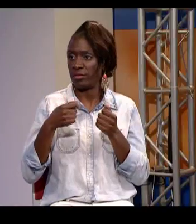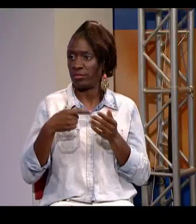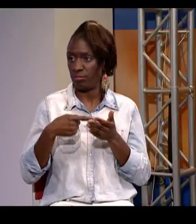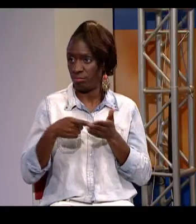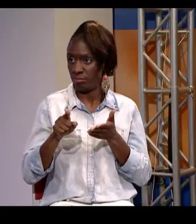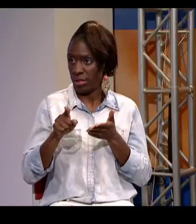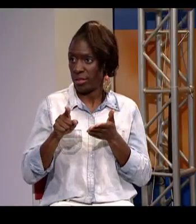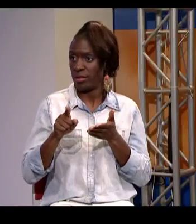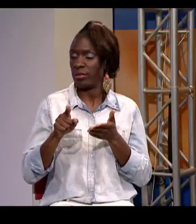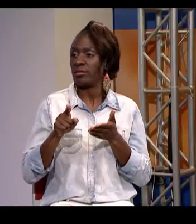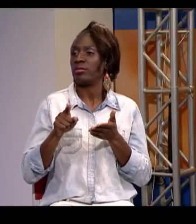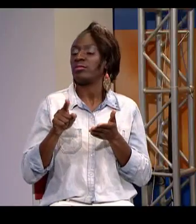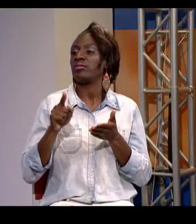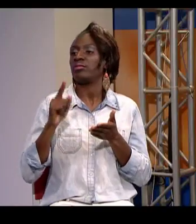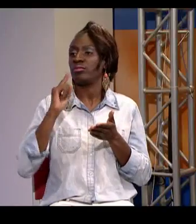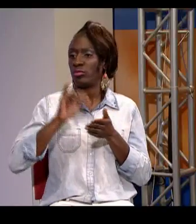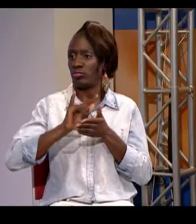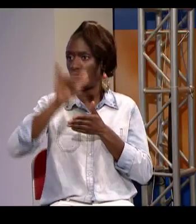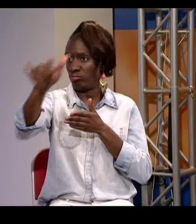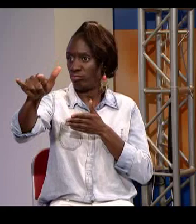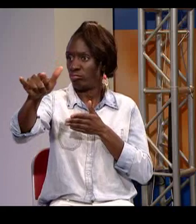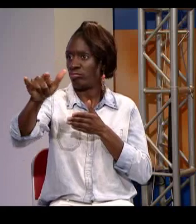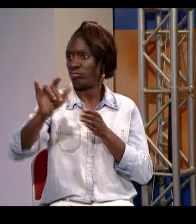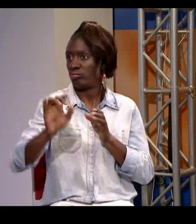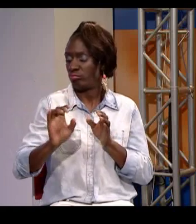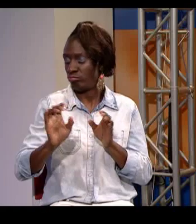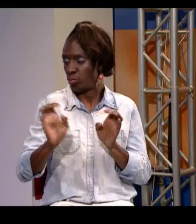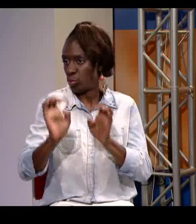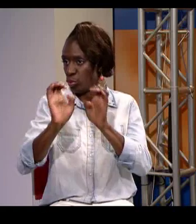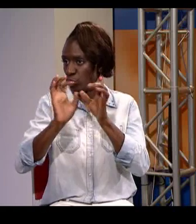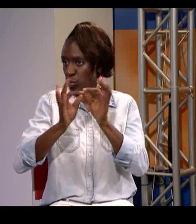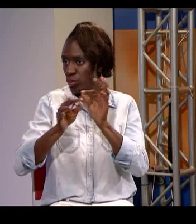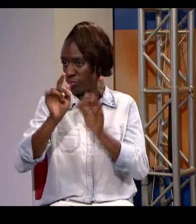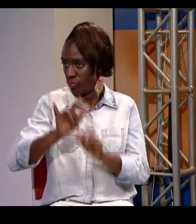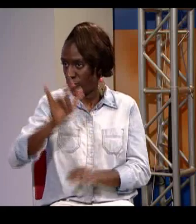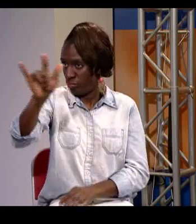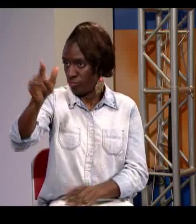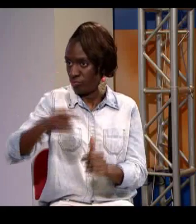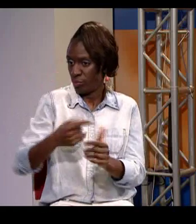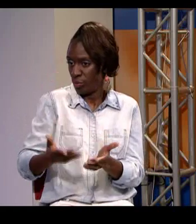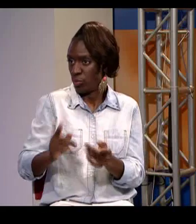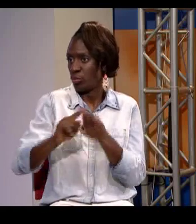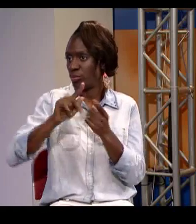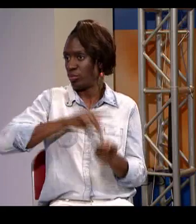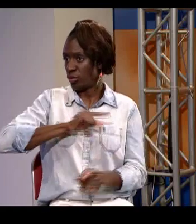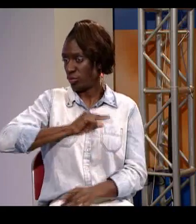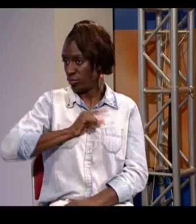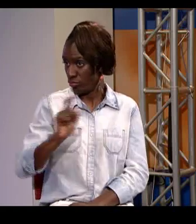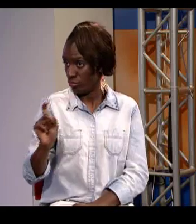information. And the Ministry of Health will take care of funding for the flights and to provide interpreters in northern cities?